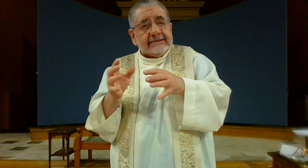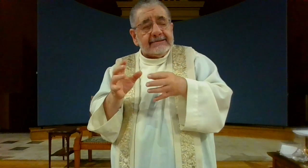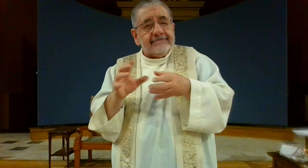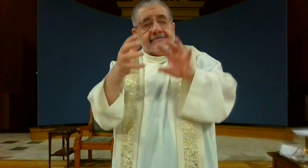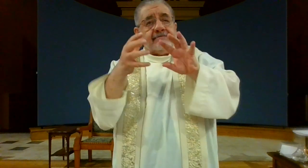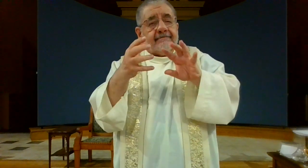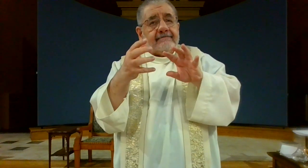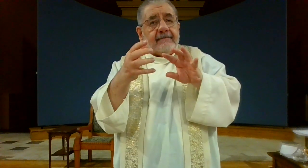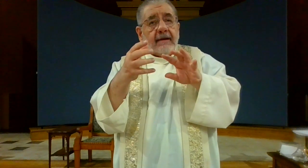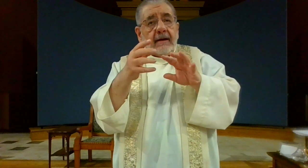or give up